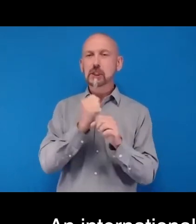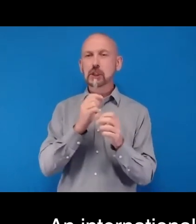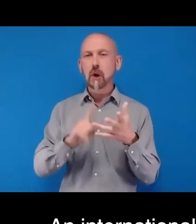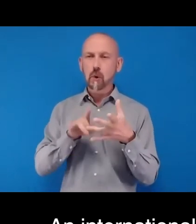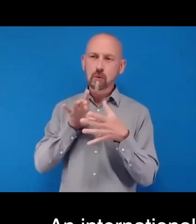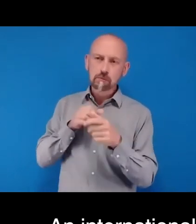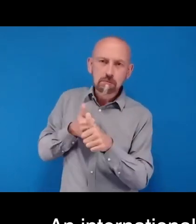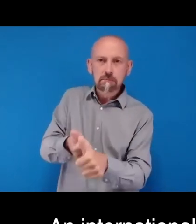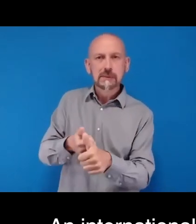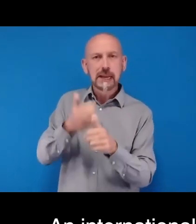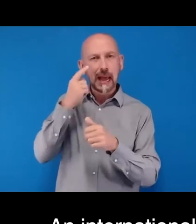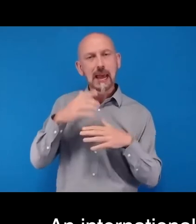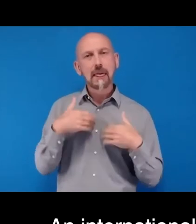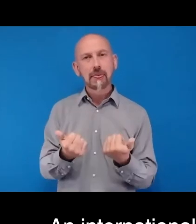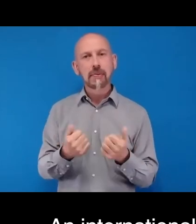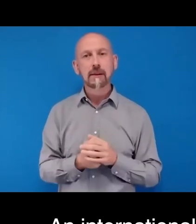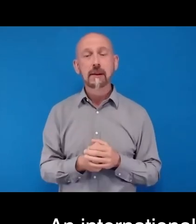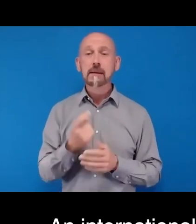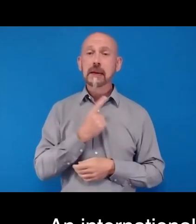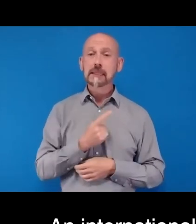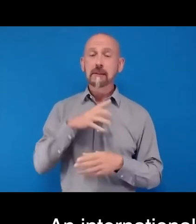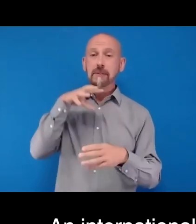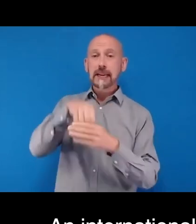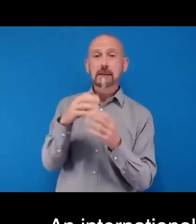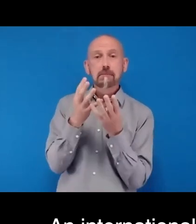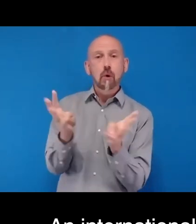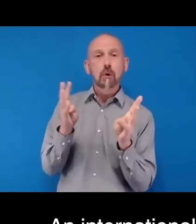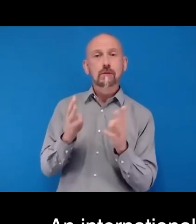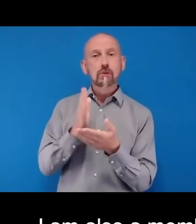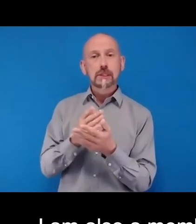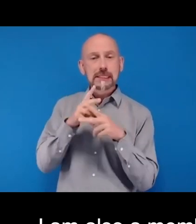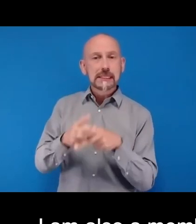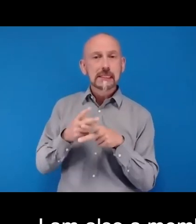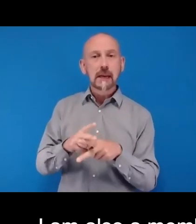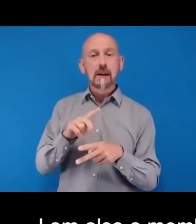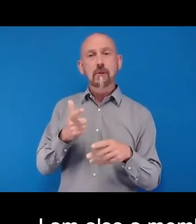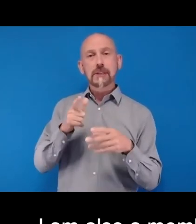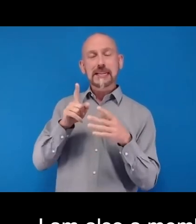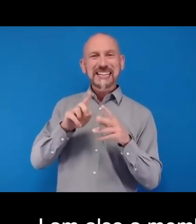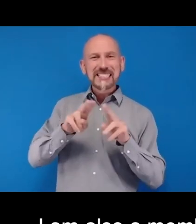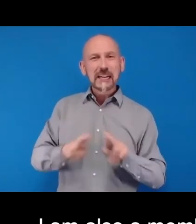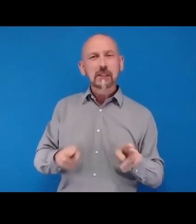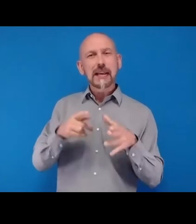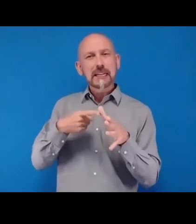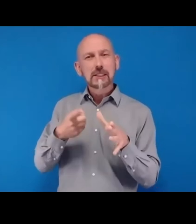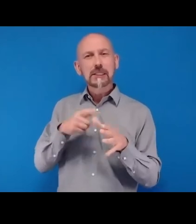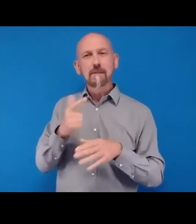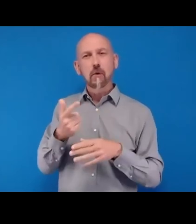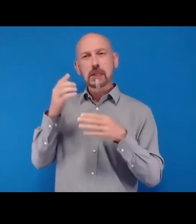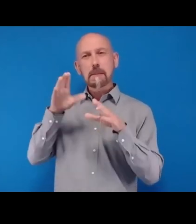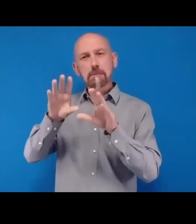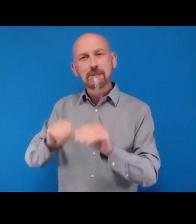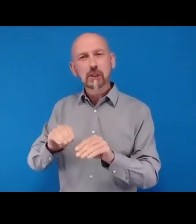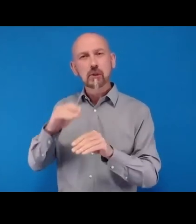I'm also a member of the Board of Trustees with the International Agency for the Prevention of Blindness. And I'm